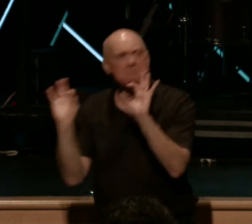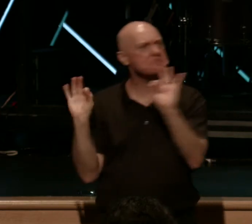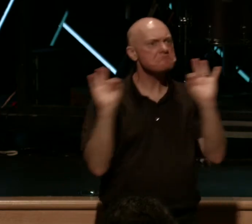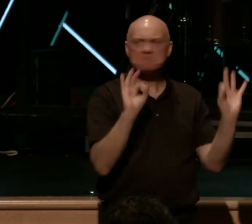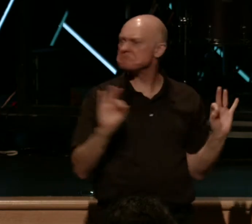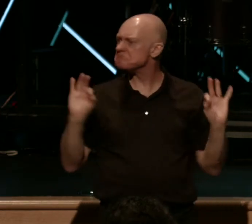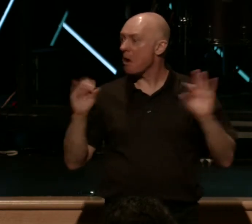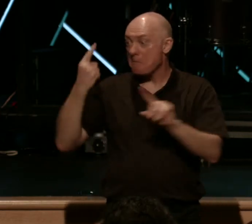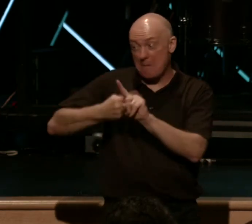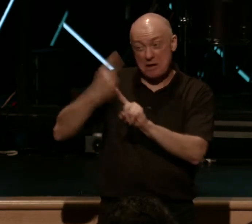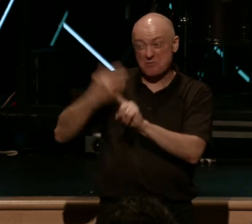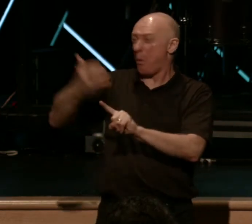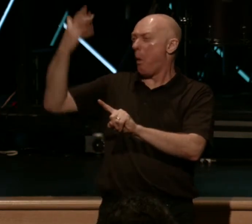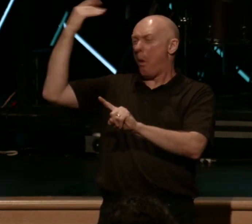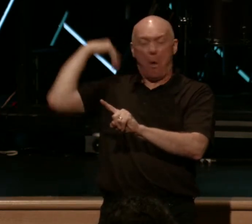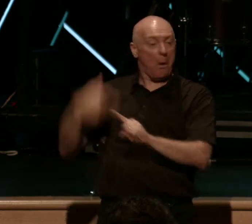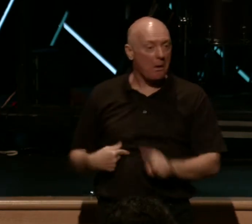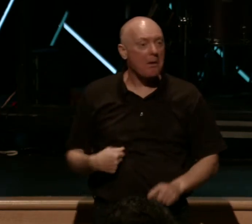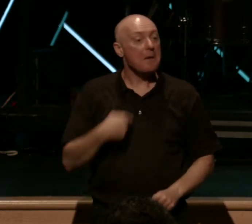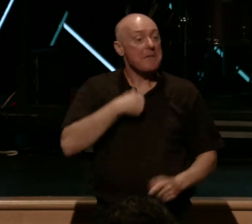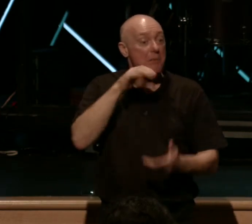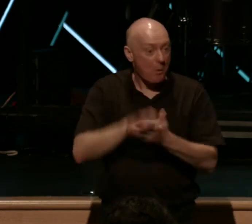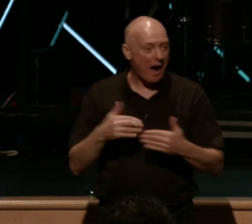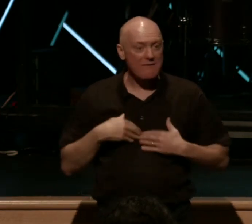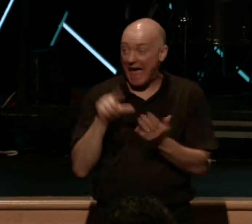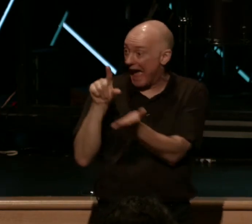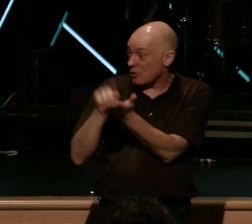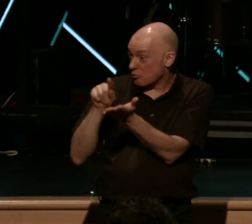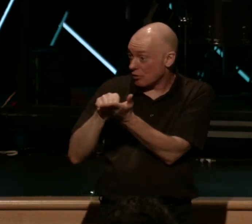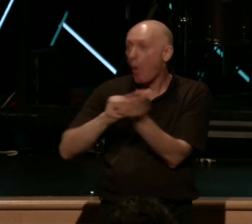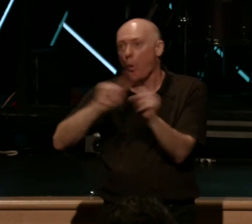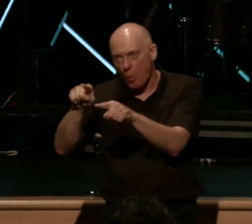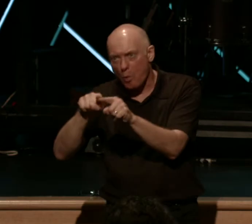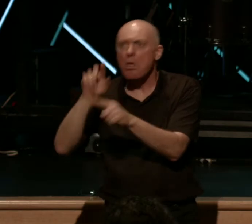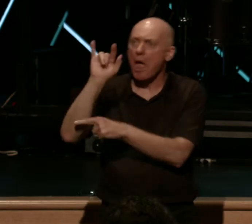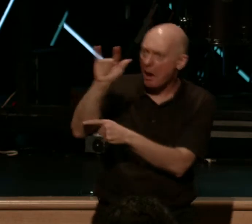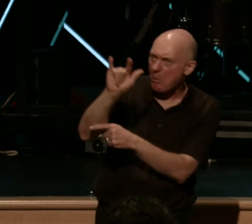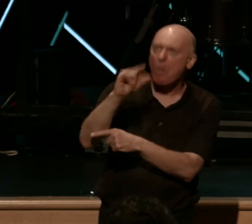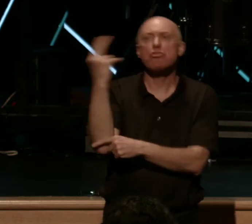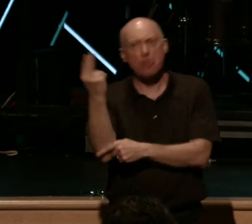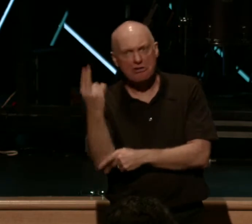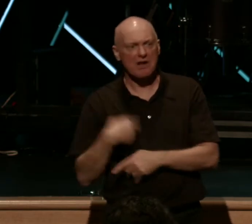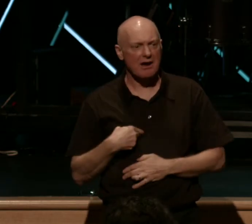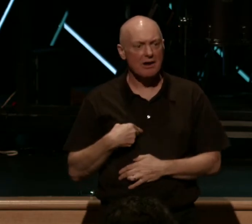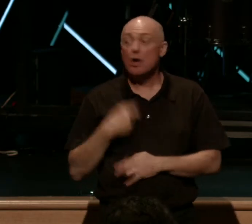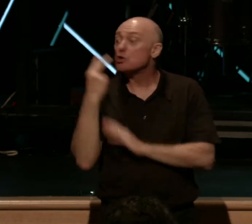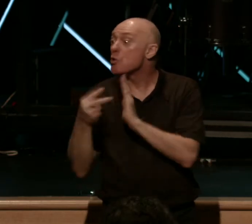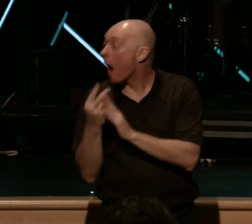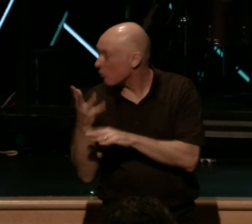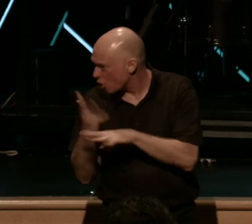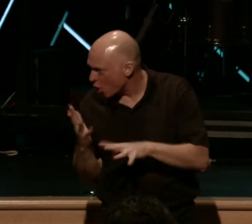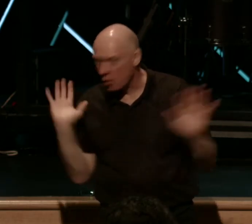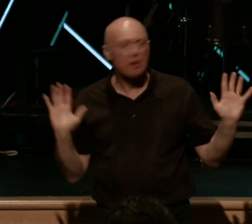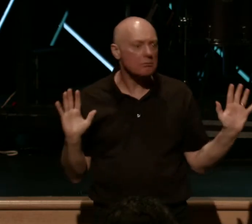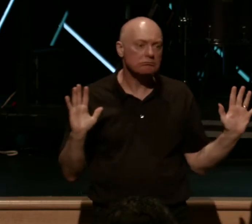planned months later. so Candy and I had a printout, right? So we go to the airport Thursday. We're there two hours early because that's what they tell you.